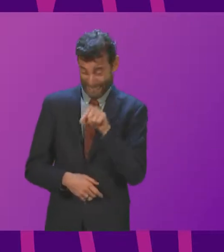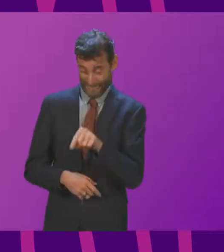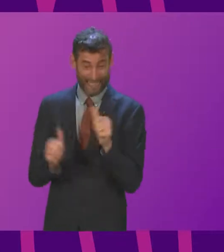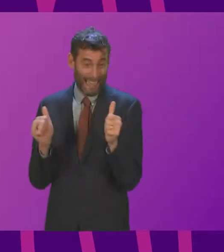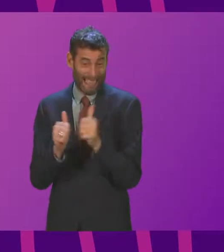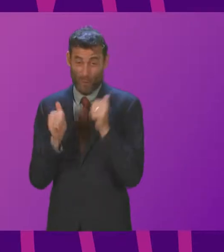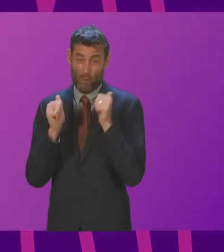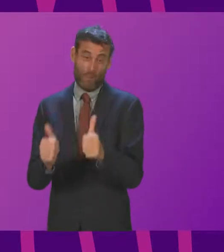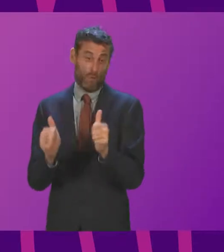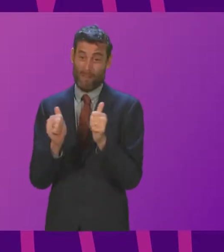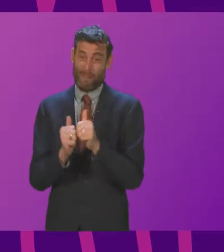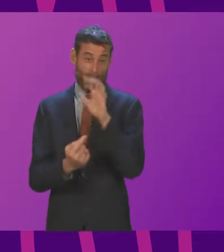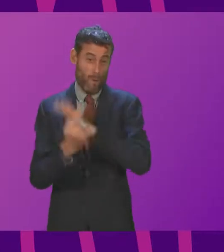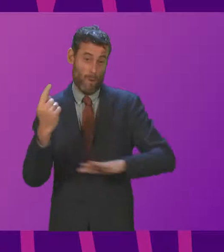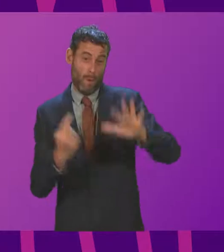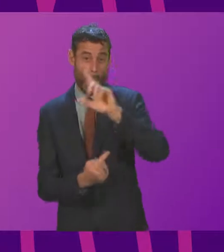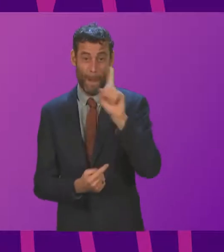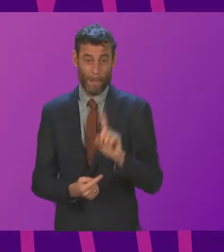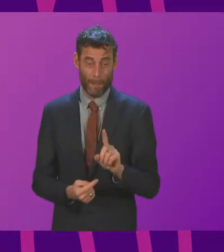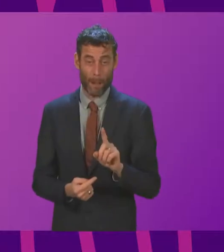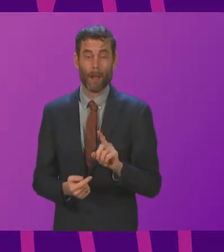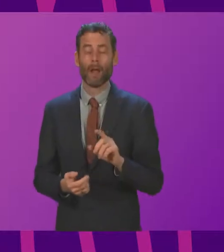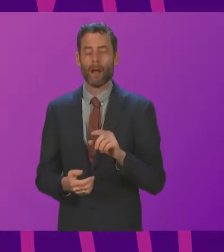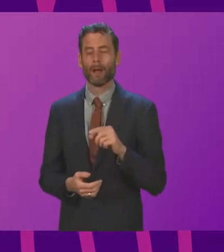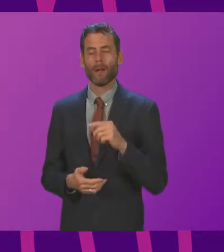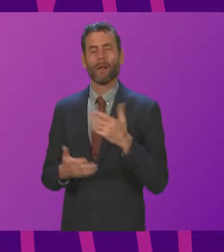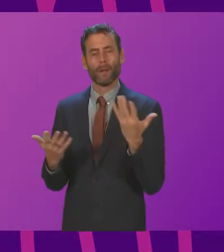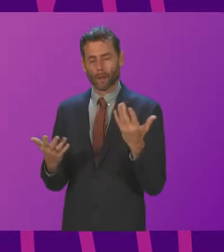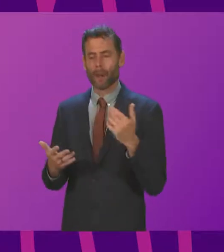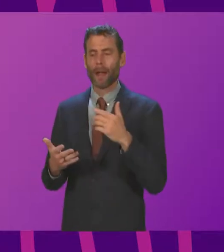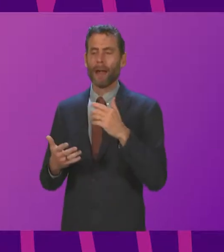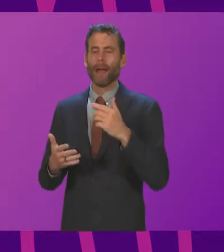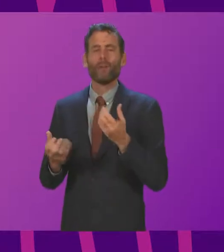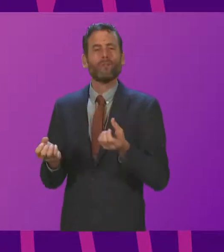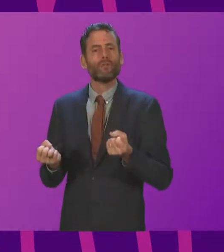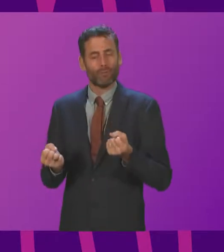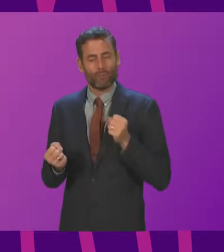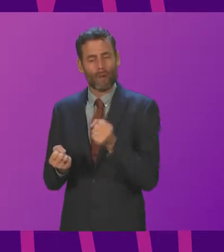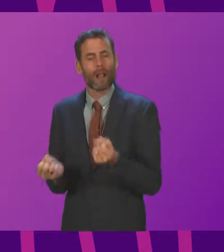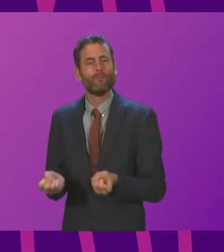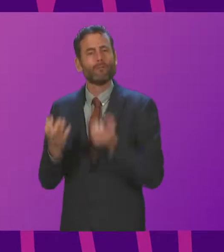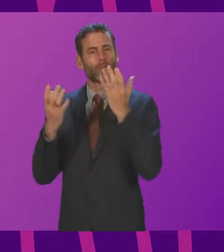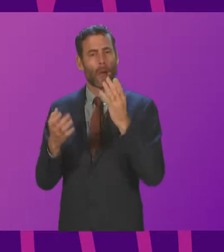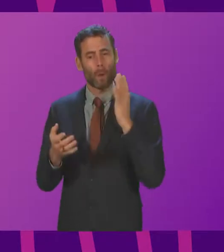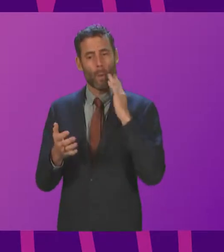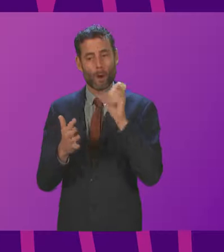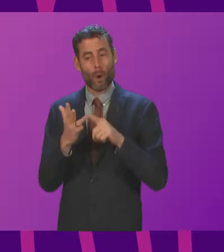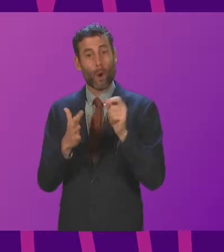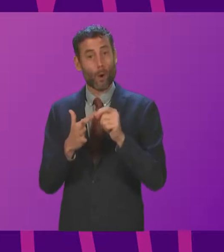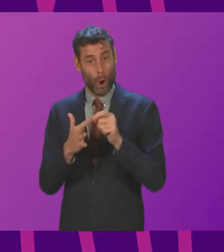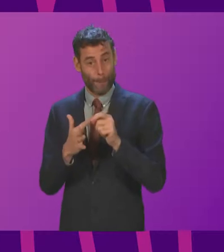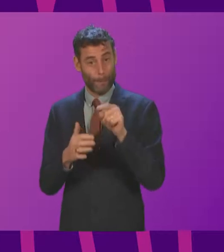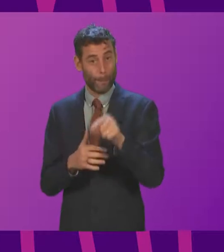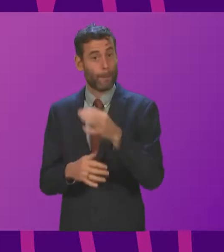remove the prospect of a rail strike over the period of COP. It also resolves the Sunday strikes that have been